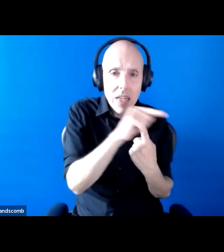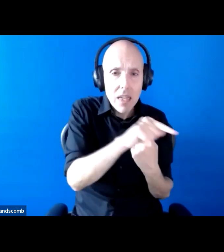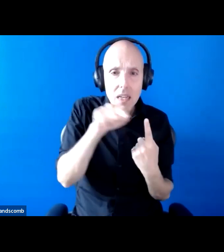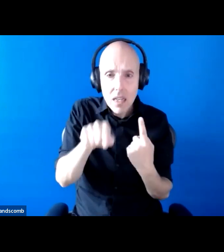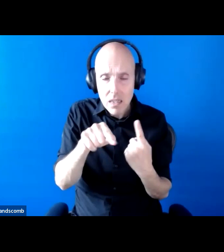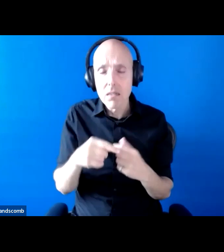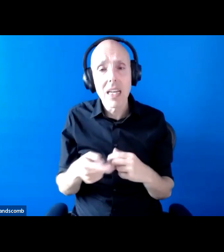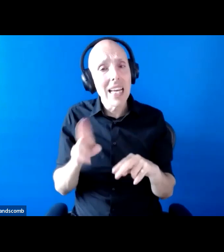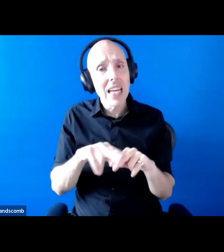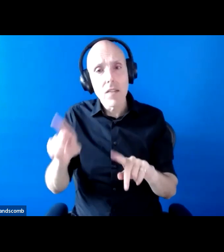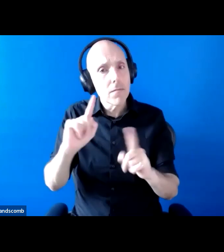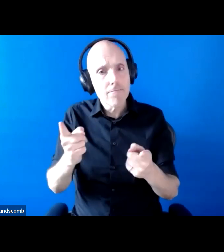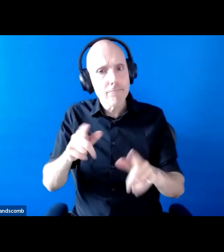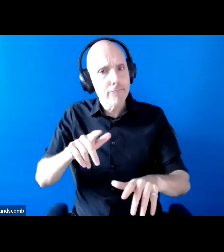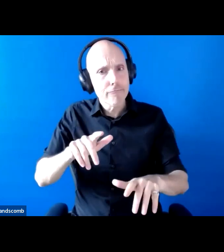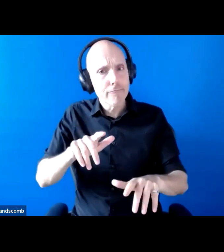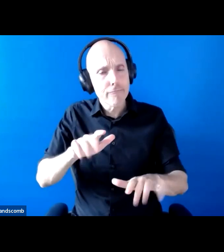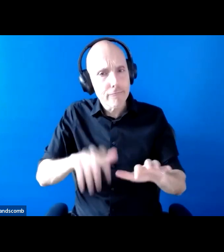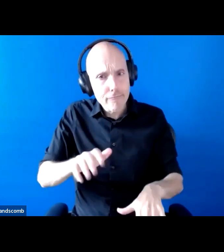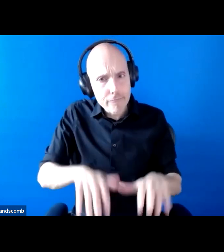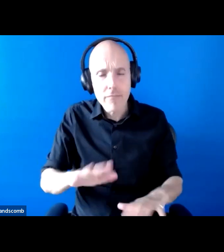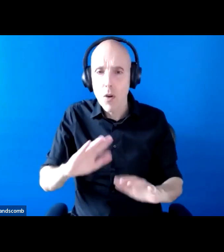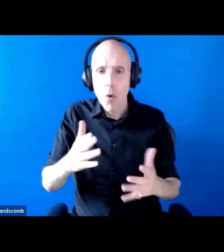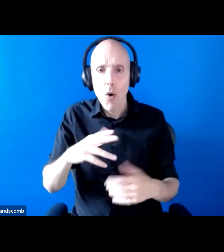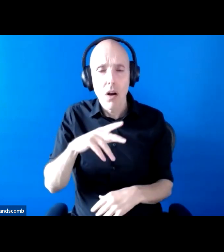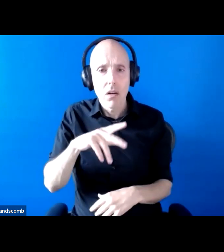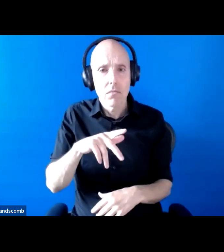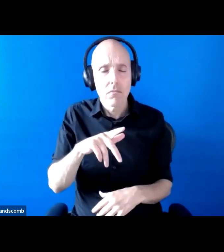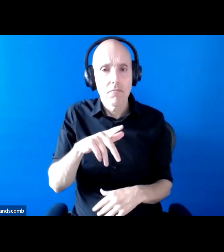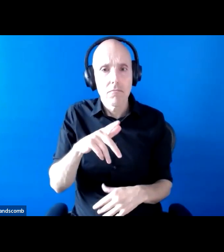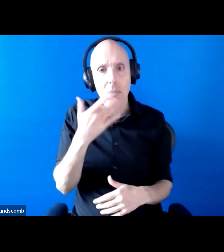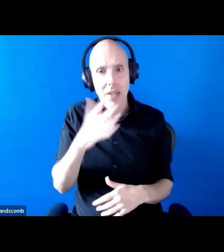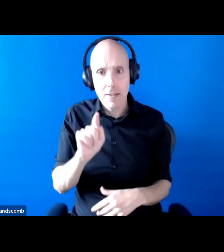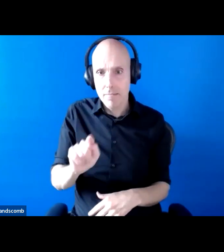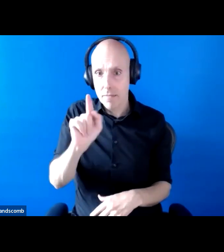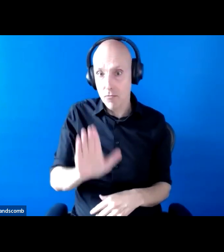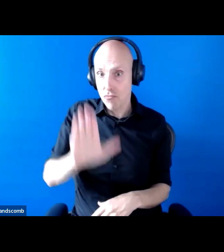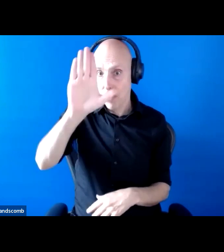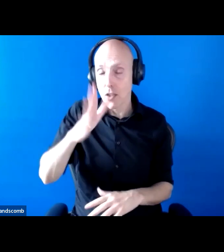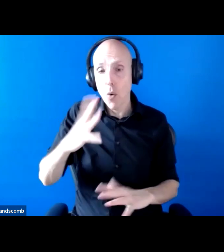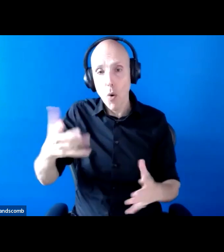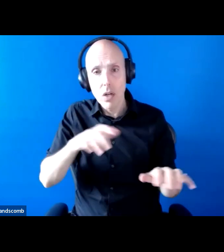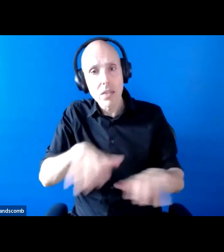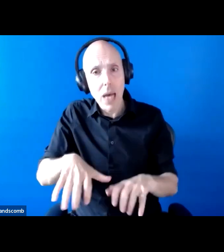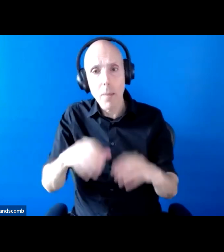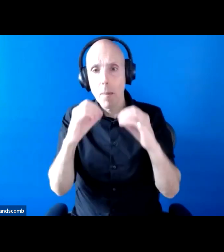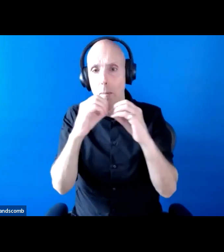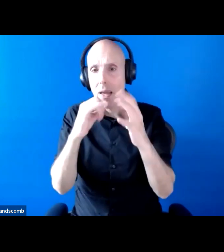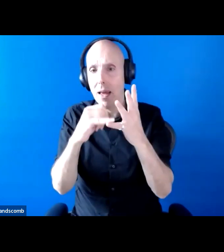with written English, please click either the raised hand button or type BSL in the Q&A box and my colleague